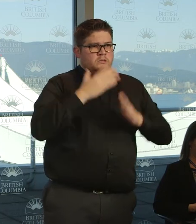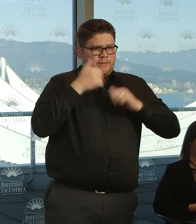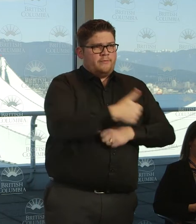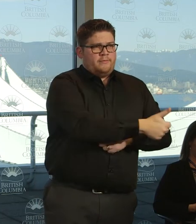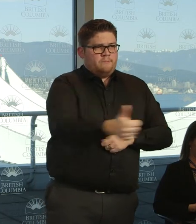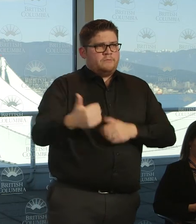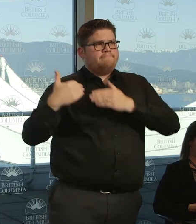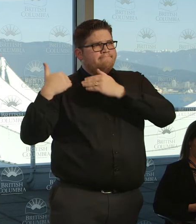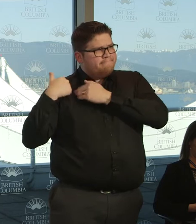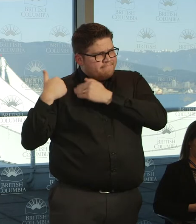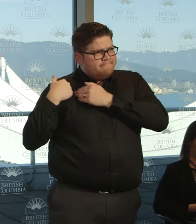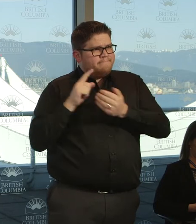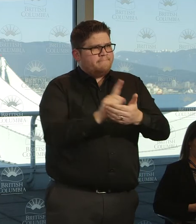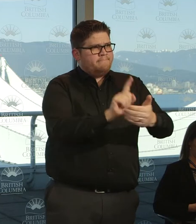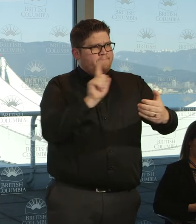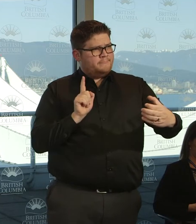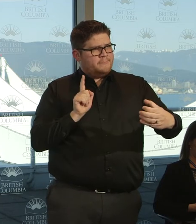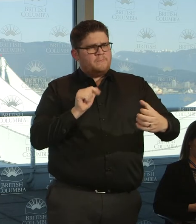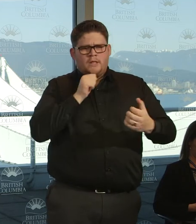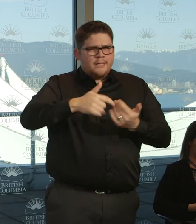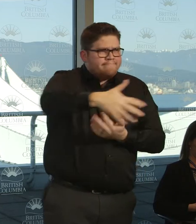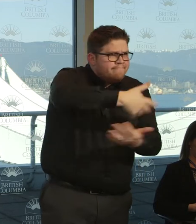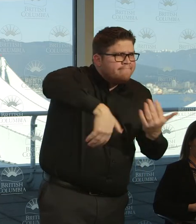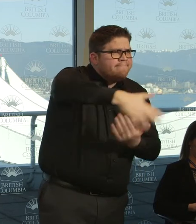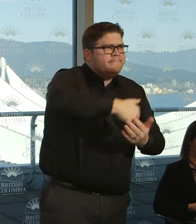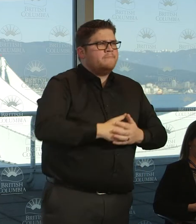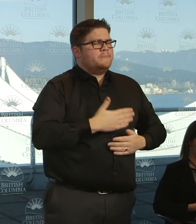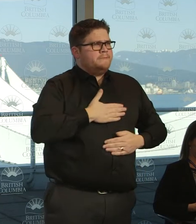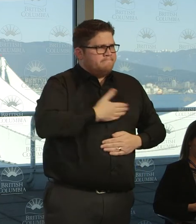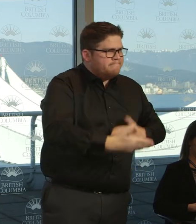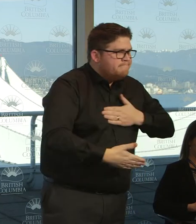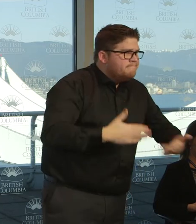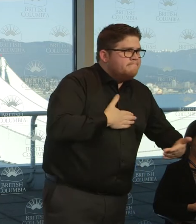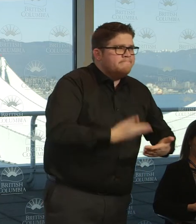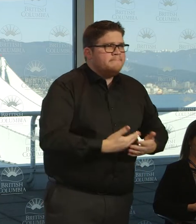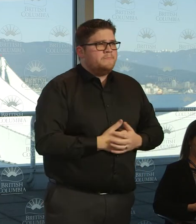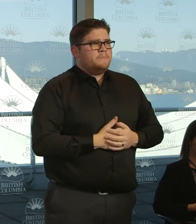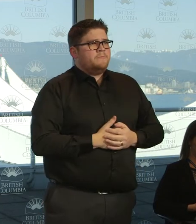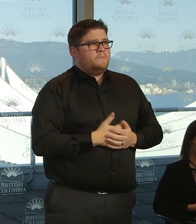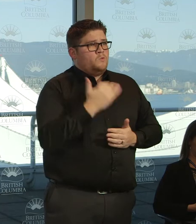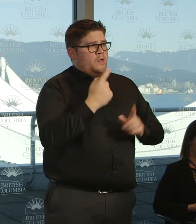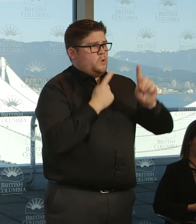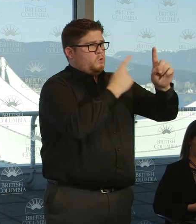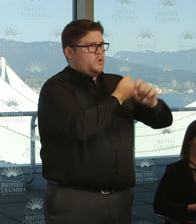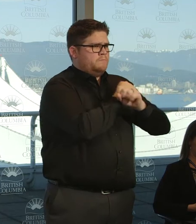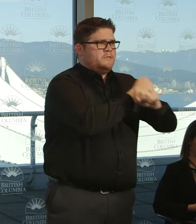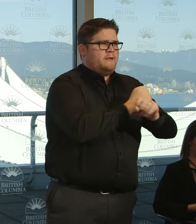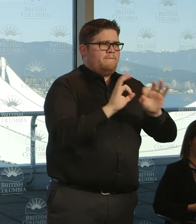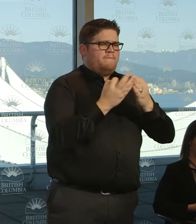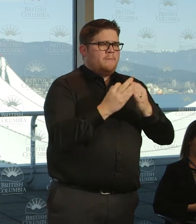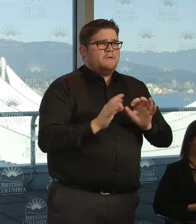to do our best around this to proactively protect our communities and our families and our communities.